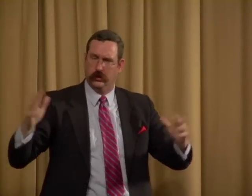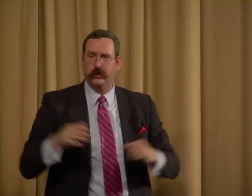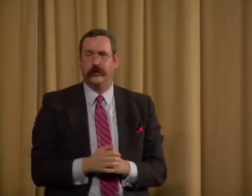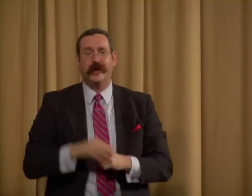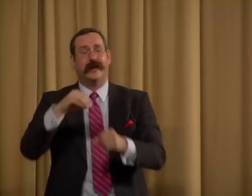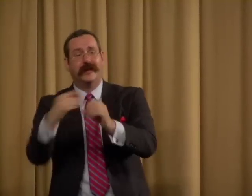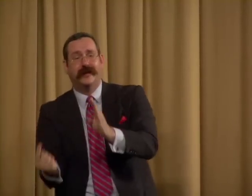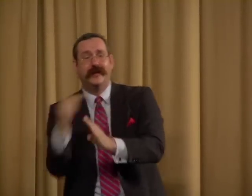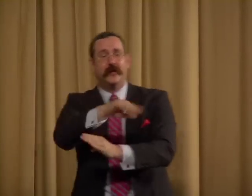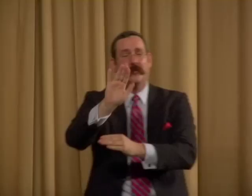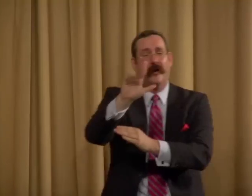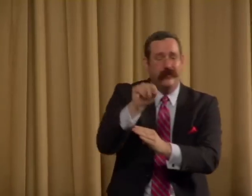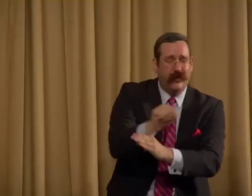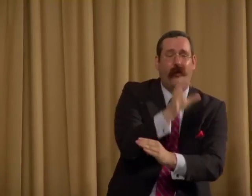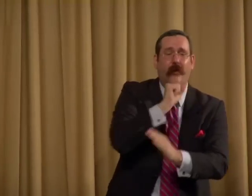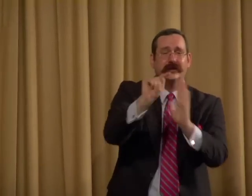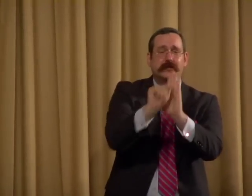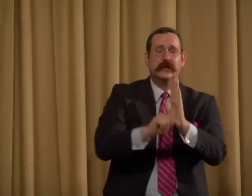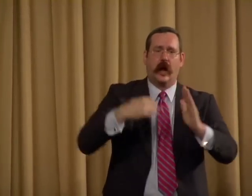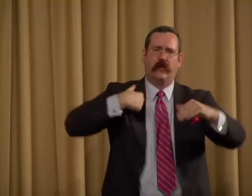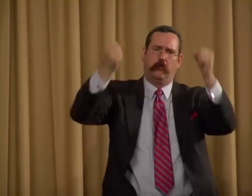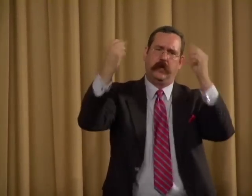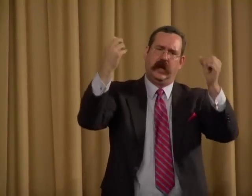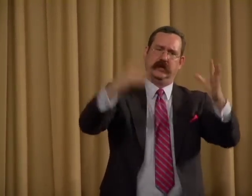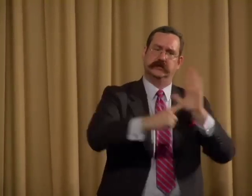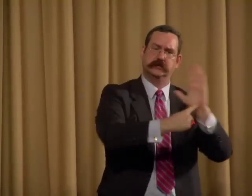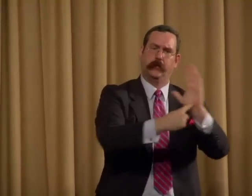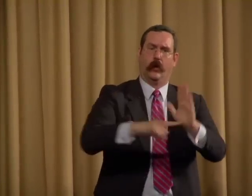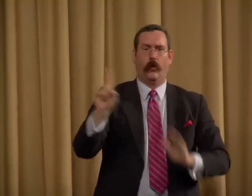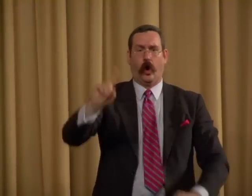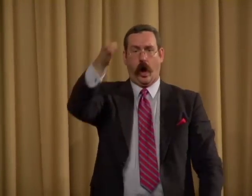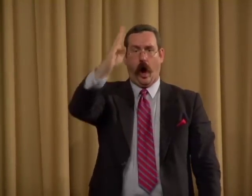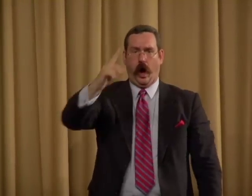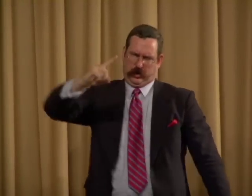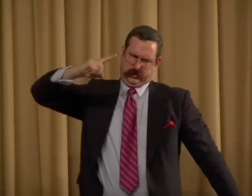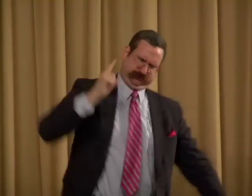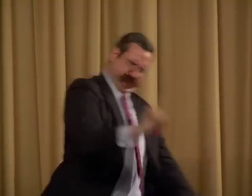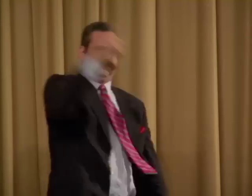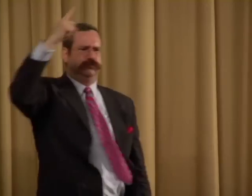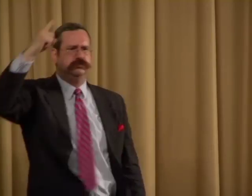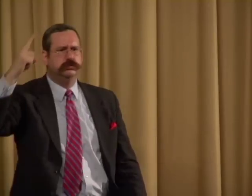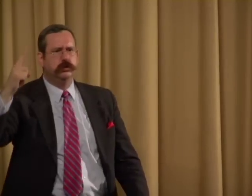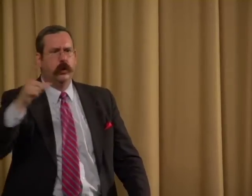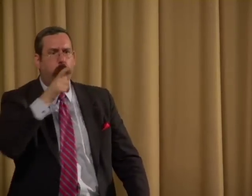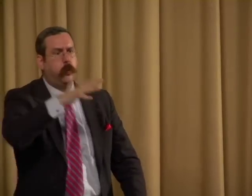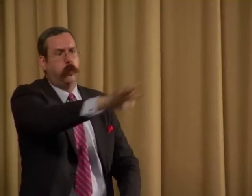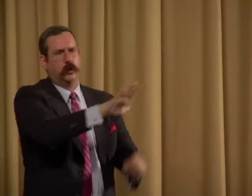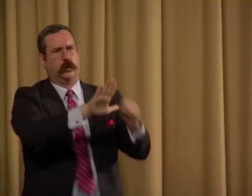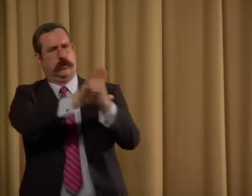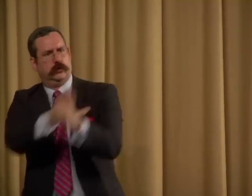poor. Remove oppression. In biblical times, there were many examples of where God